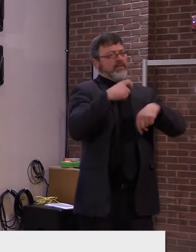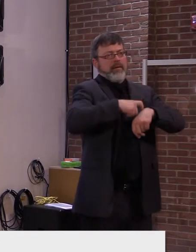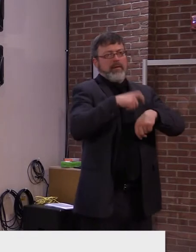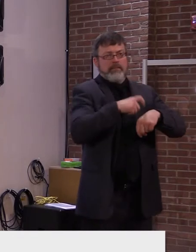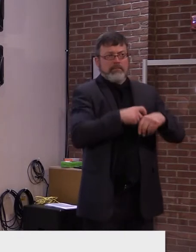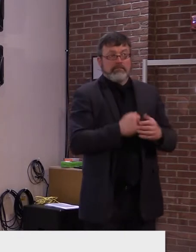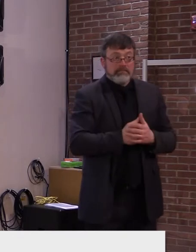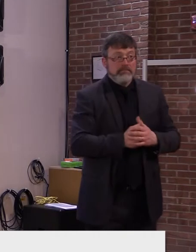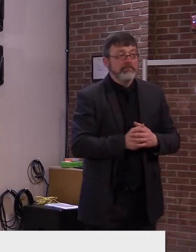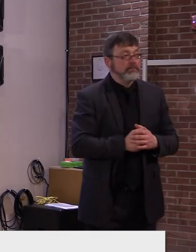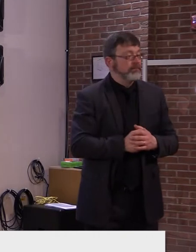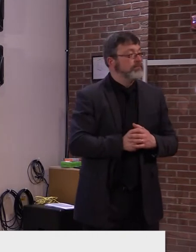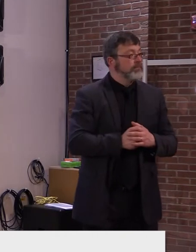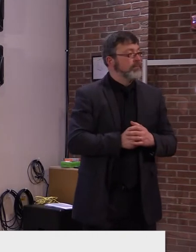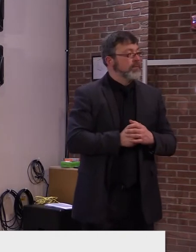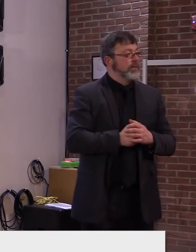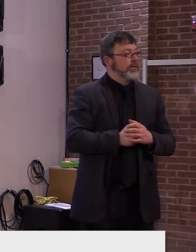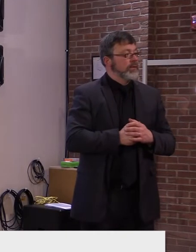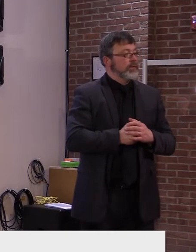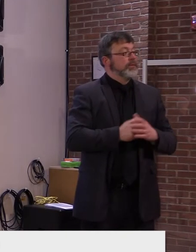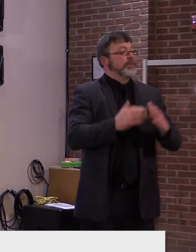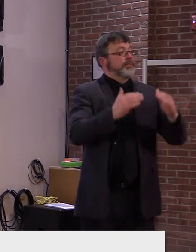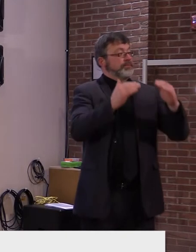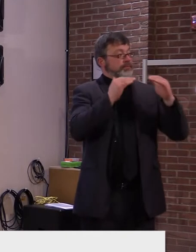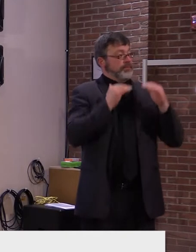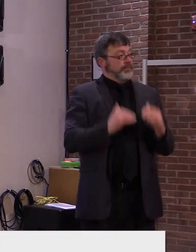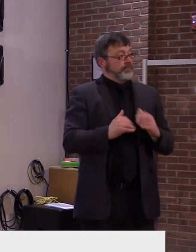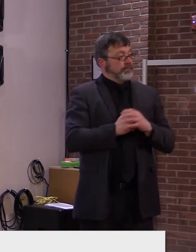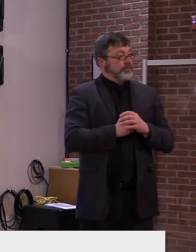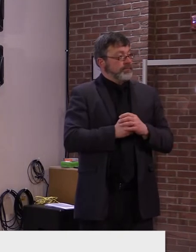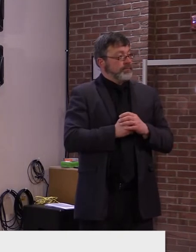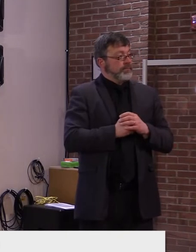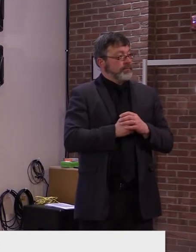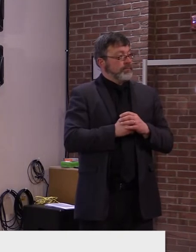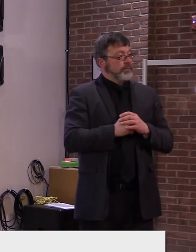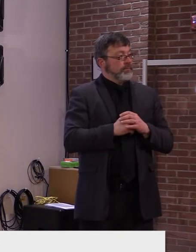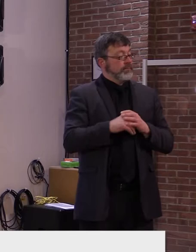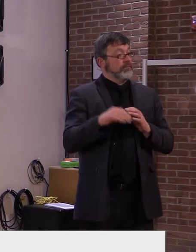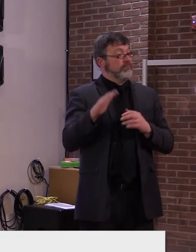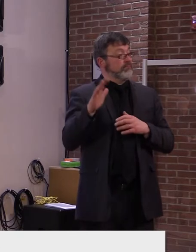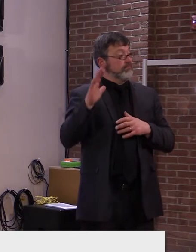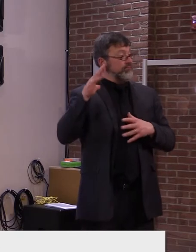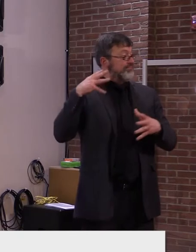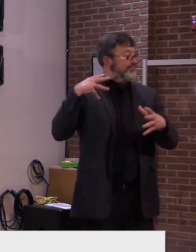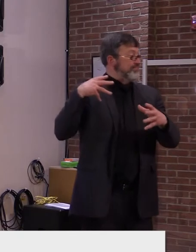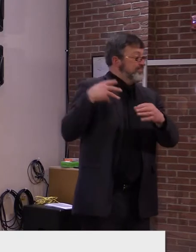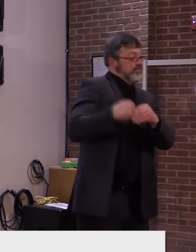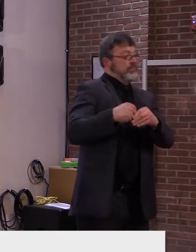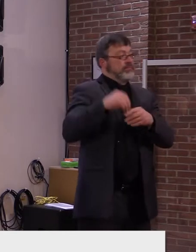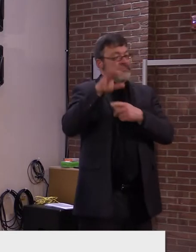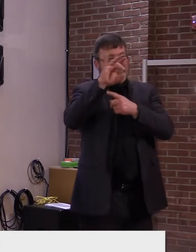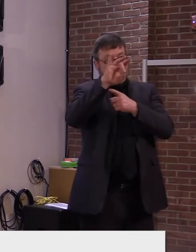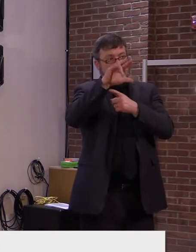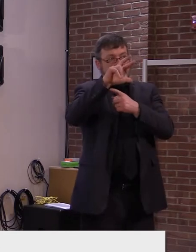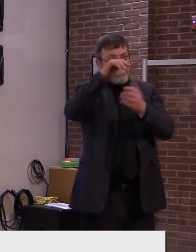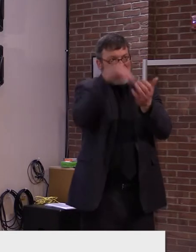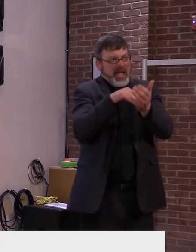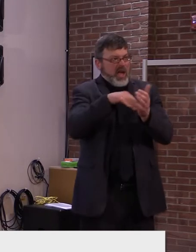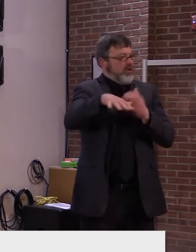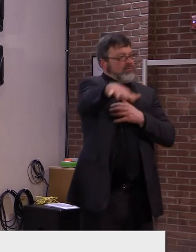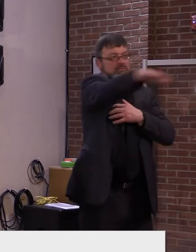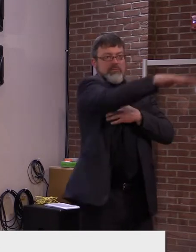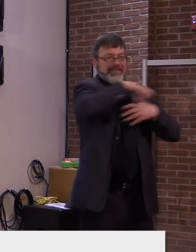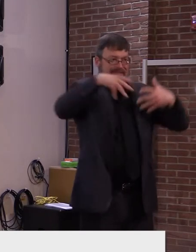Over 83,000 eligible Vermonters have been vaccinated against COVID-19. 41